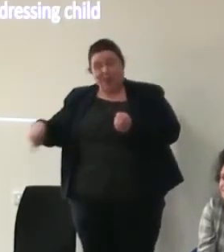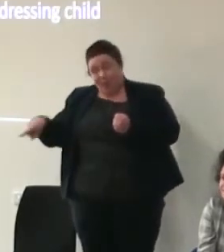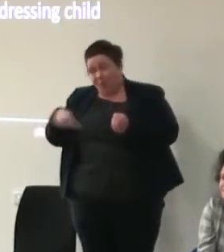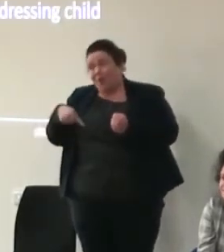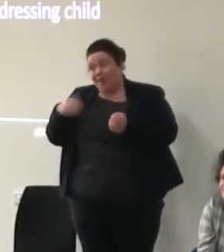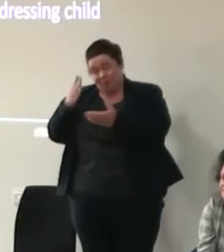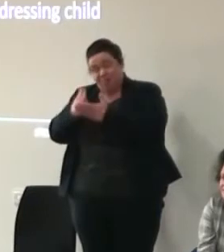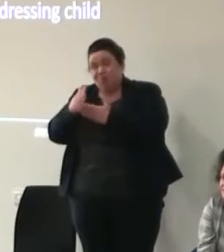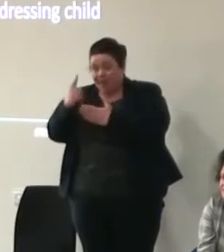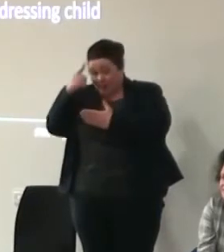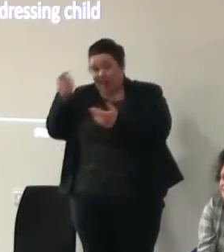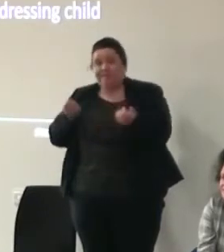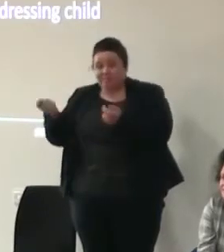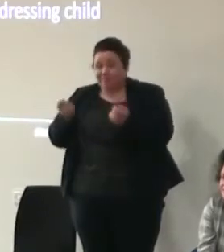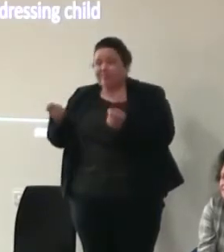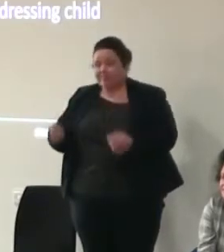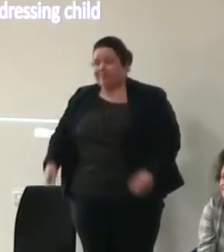that we really can act on